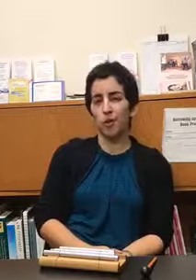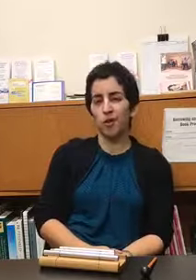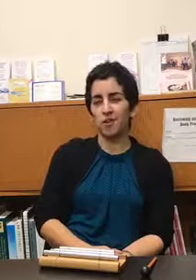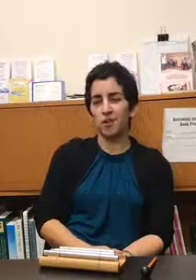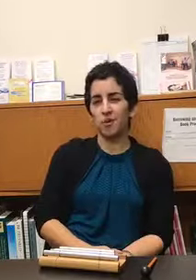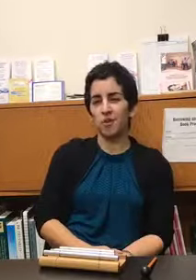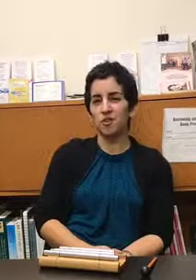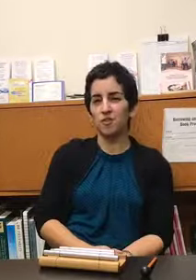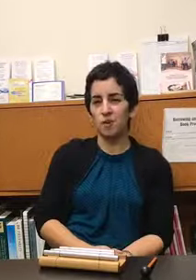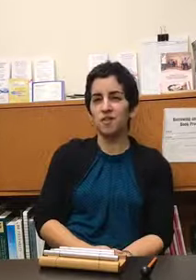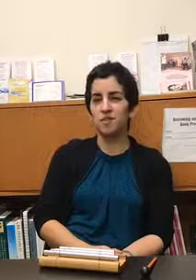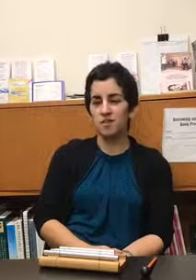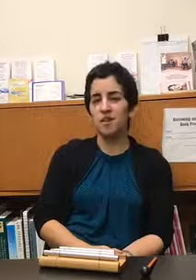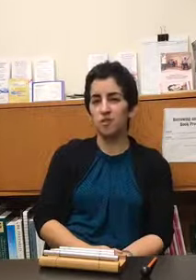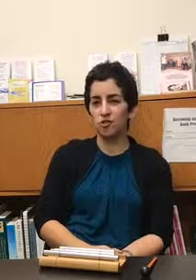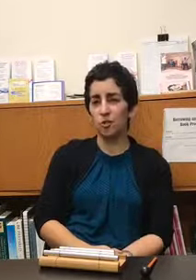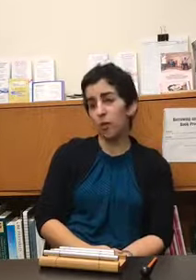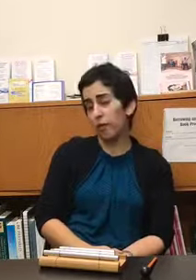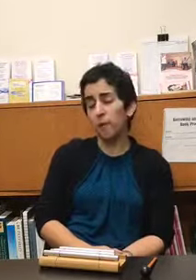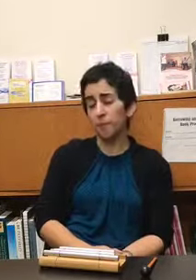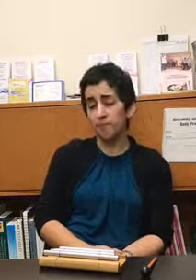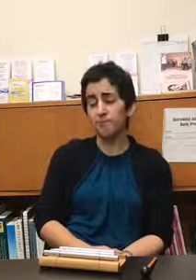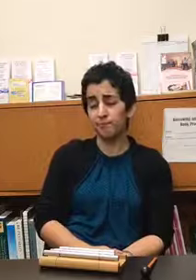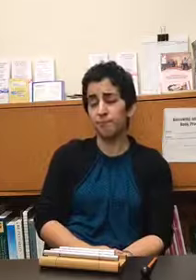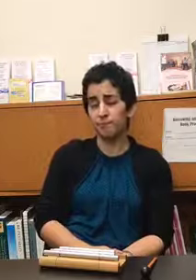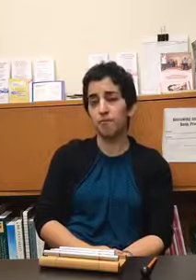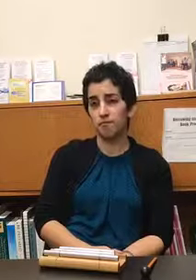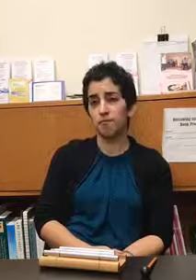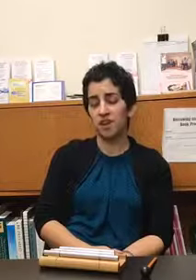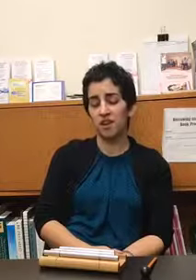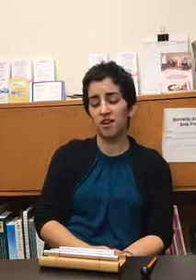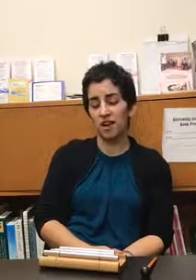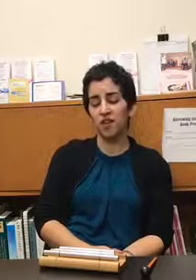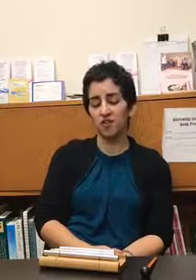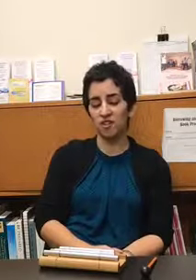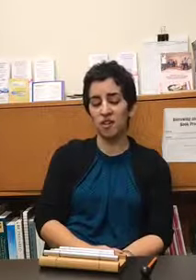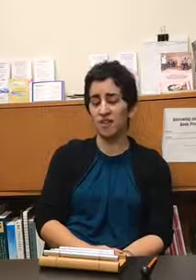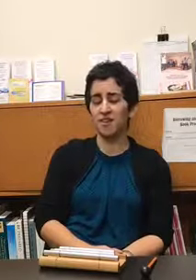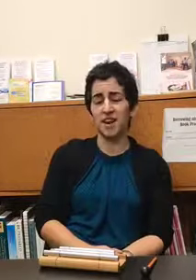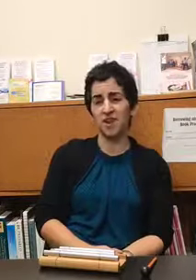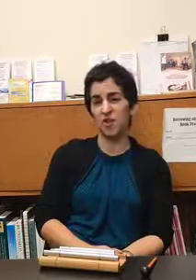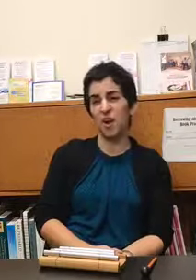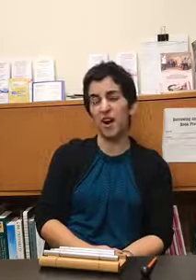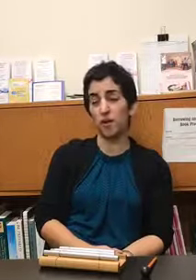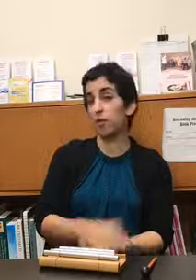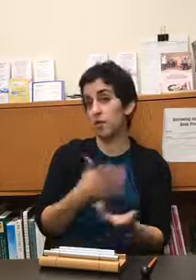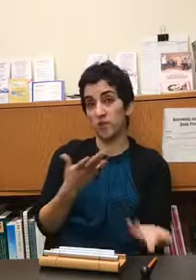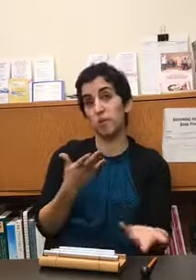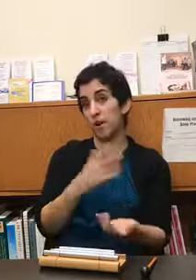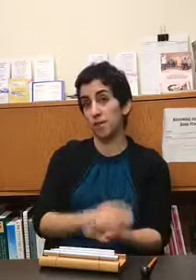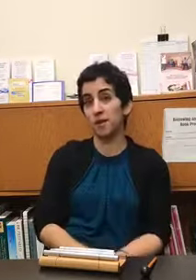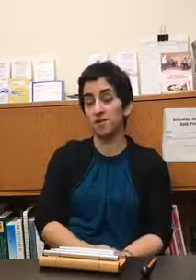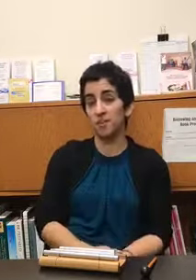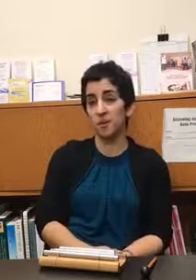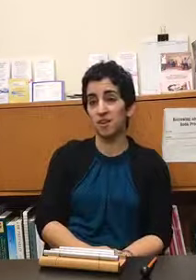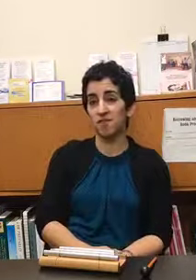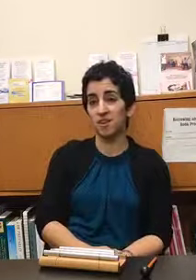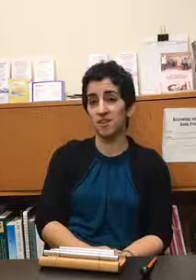quality with instruments and it's usually worth it and i usually like things that i can try or that have been recommended to me because